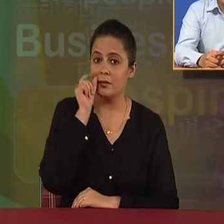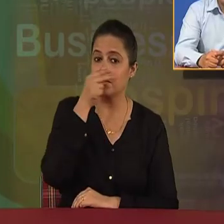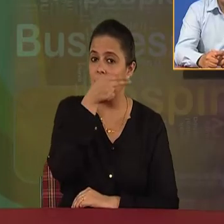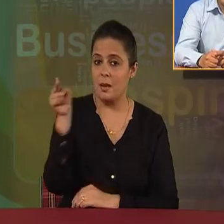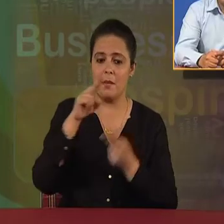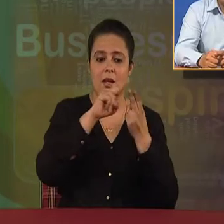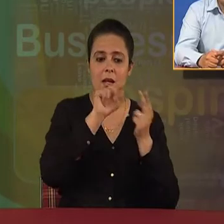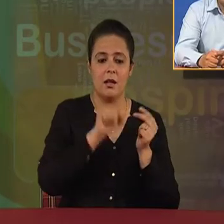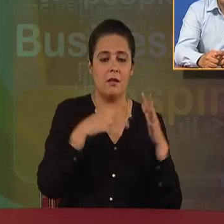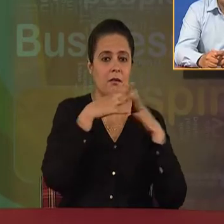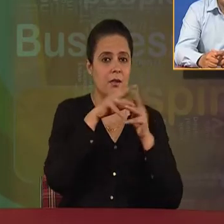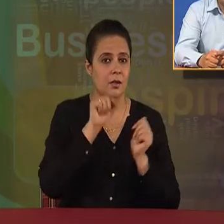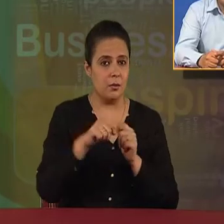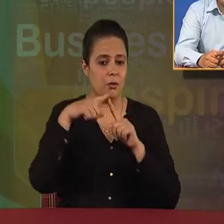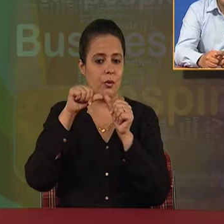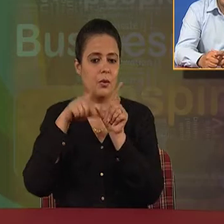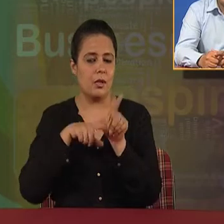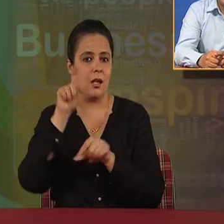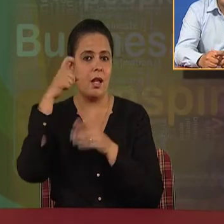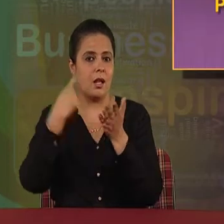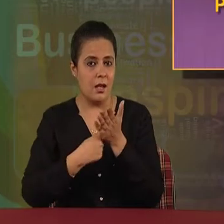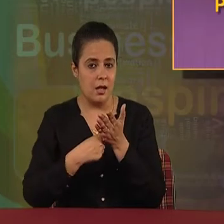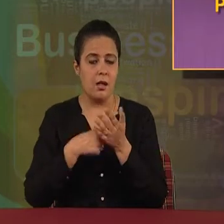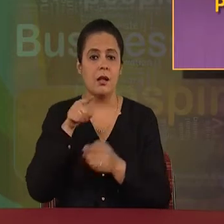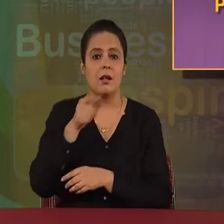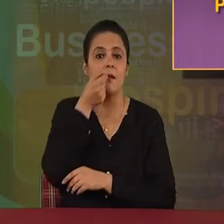And by Mr. F.W. Taylor, the father of scientific management.